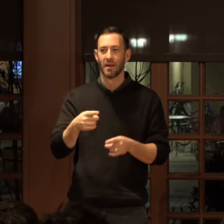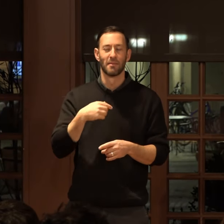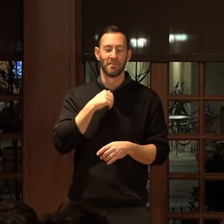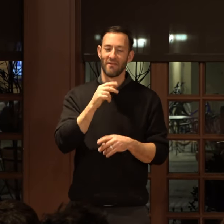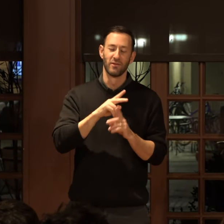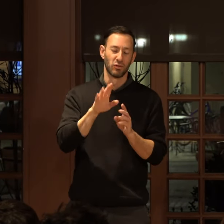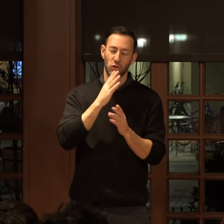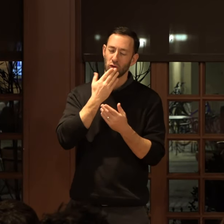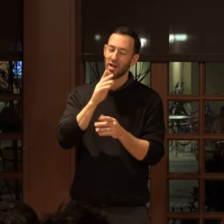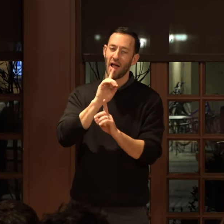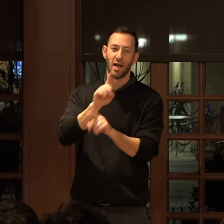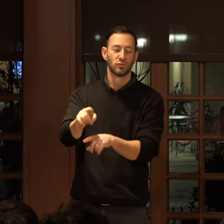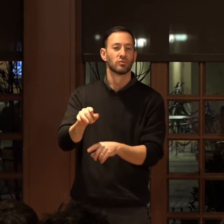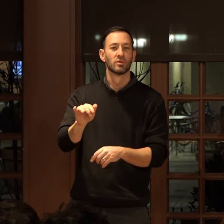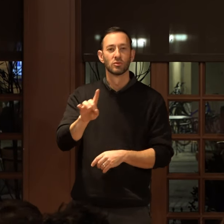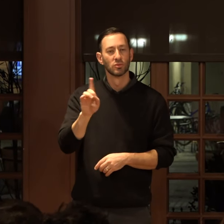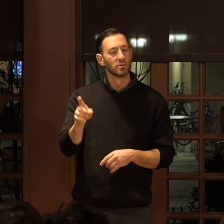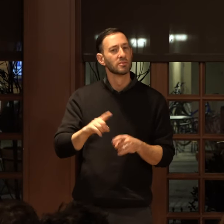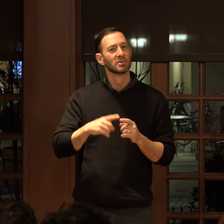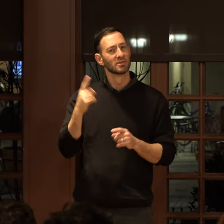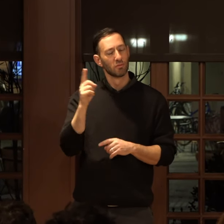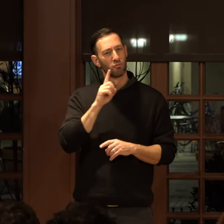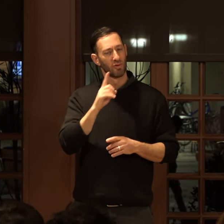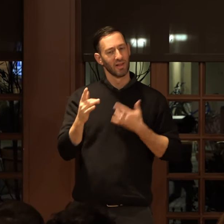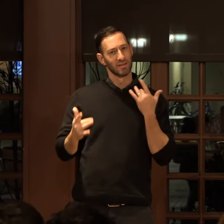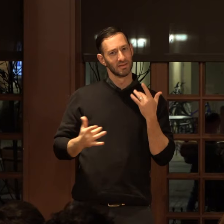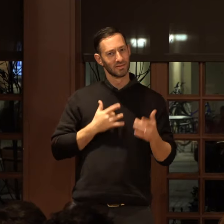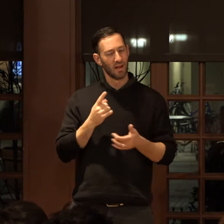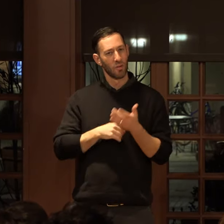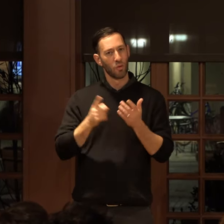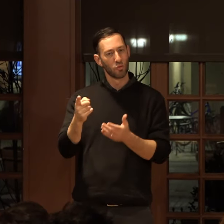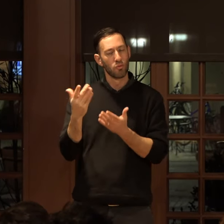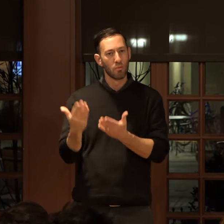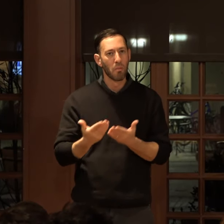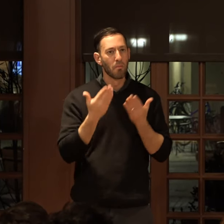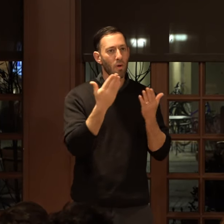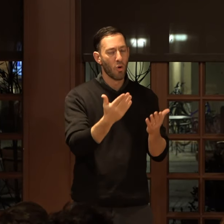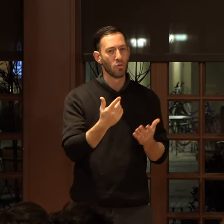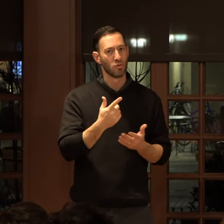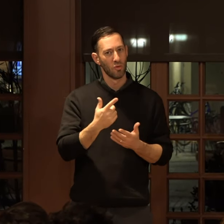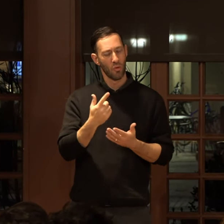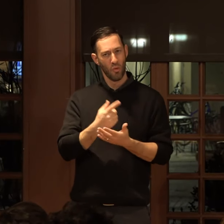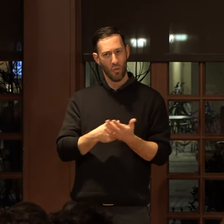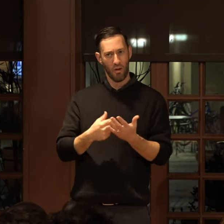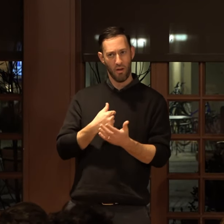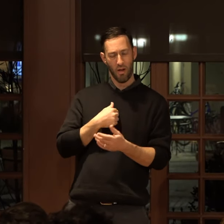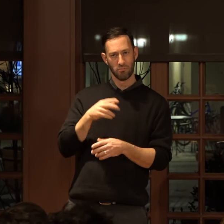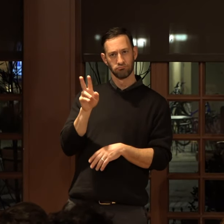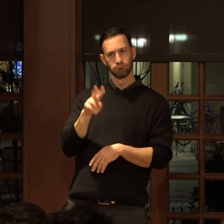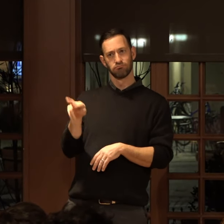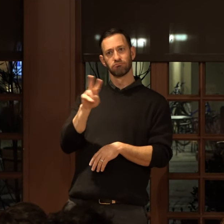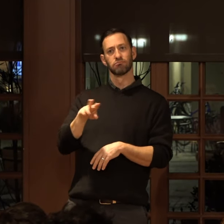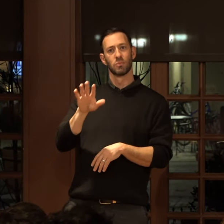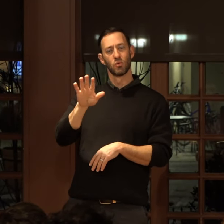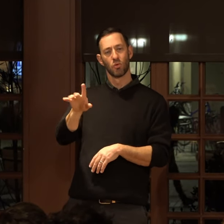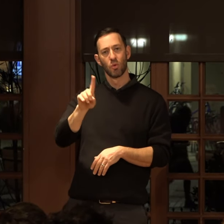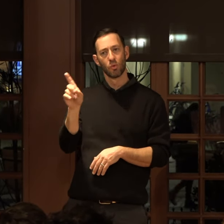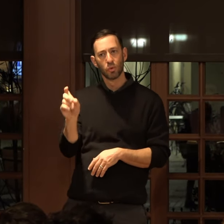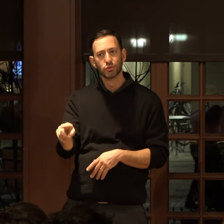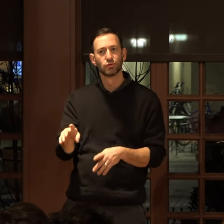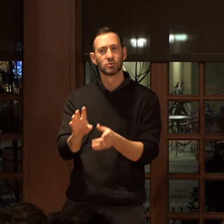very good at answering this question, but I think there's something really, really exciting about what you're proposing or what I'm projecting onto your question or statement,